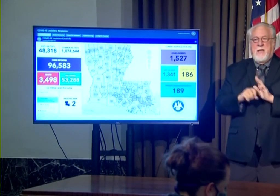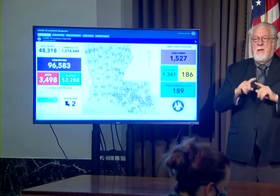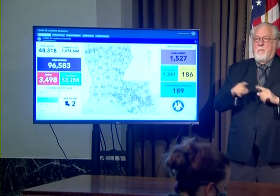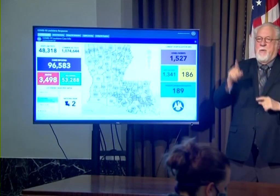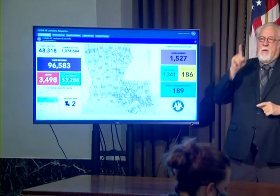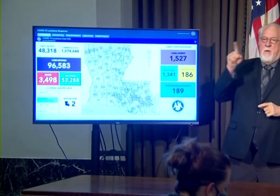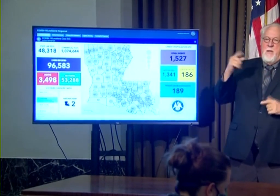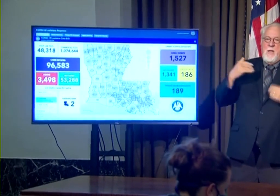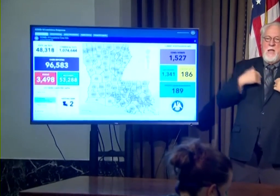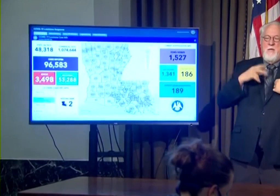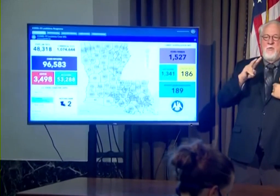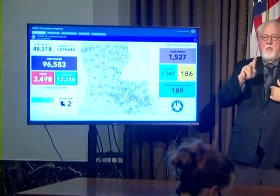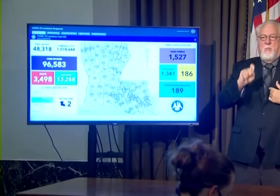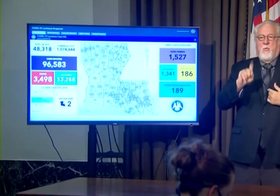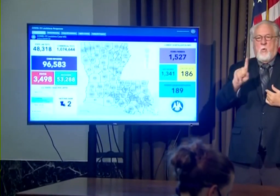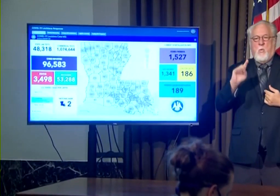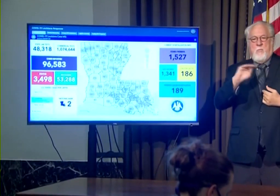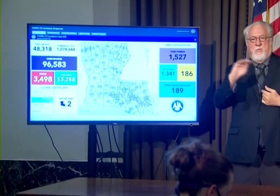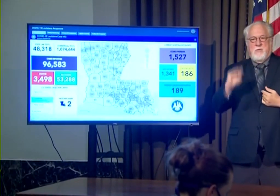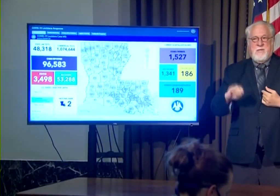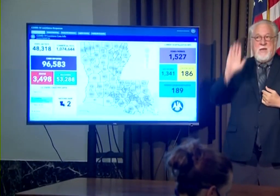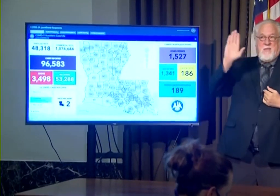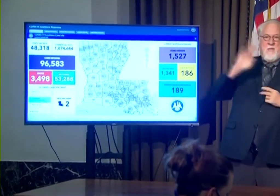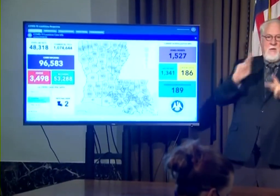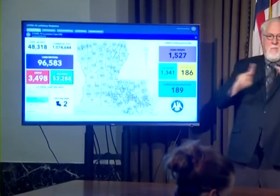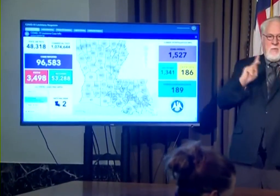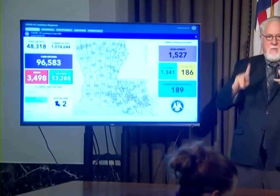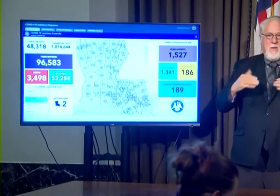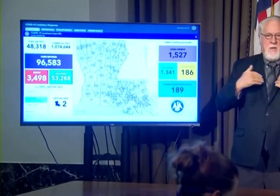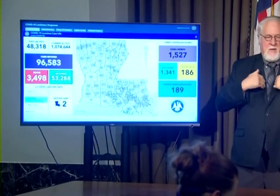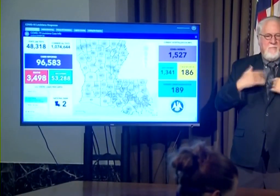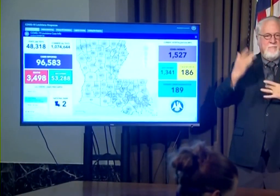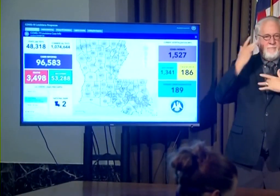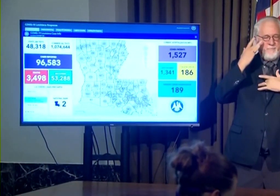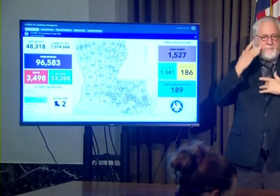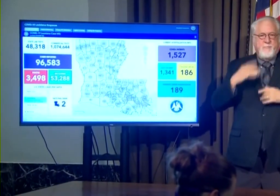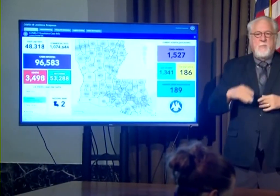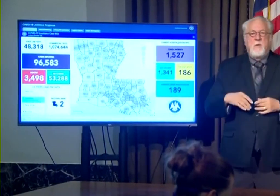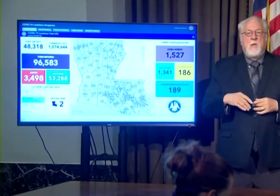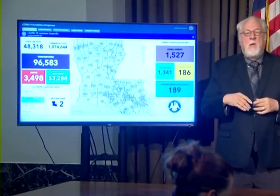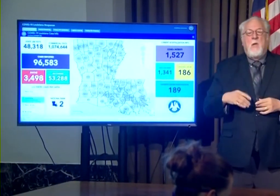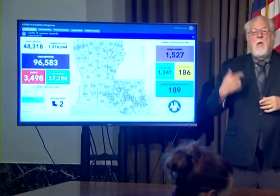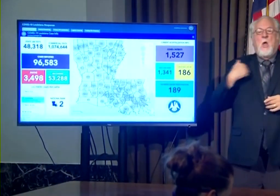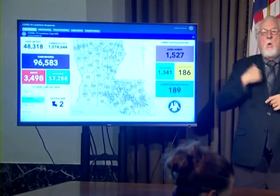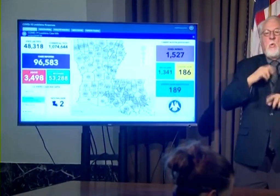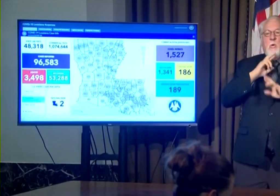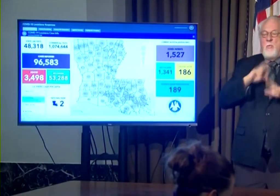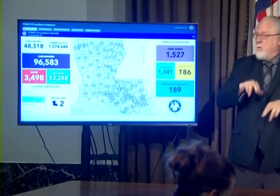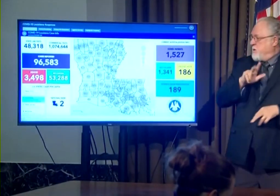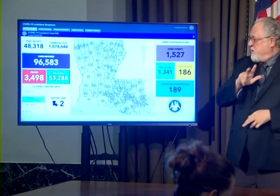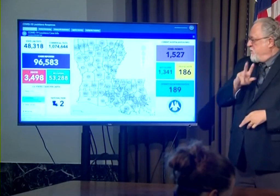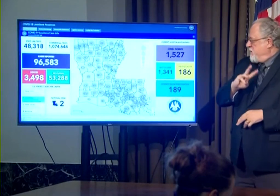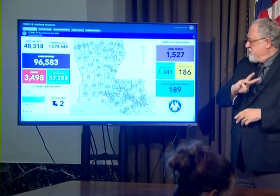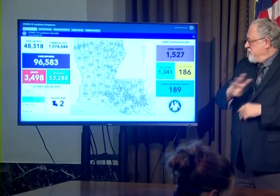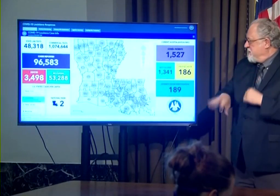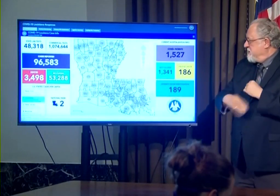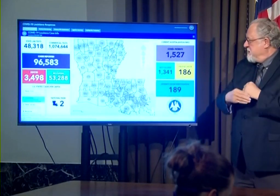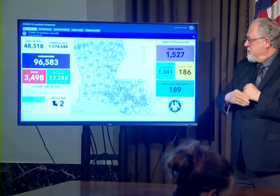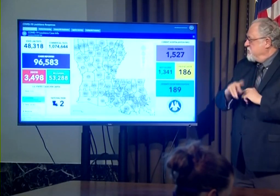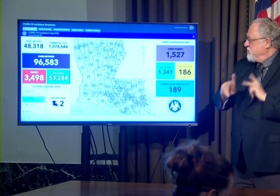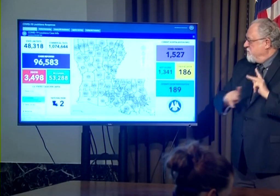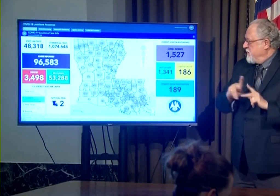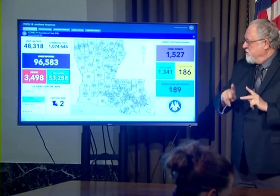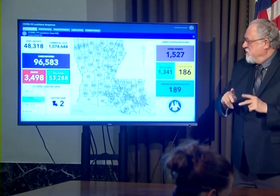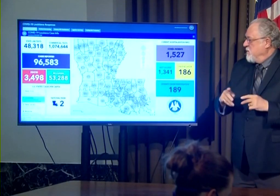one percent of their population we're also reporting thirty-six additional people